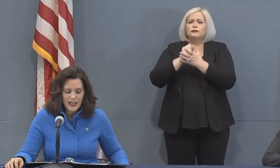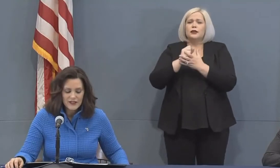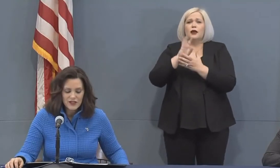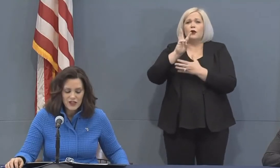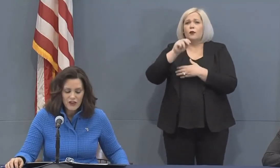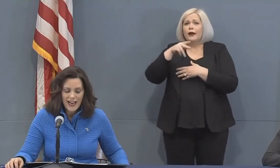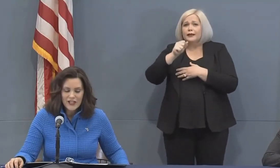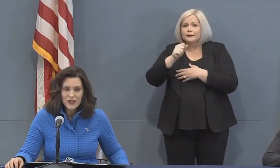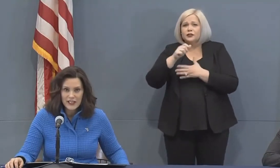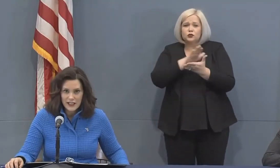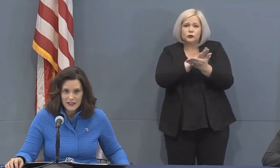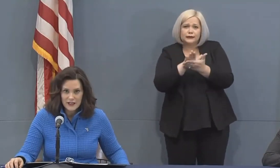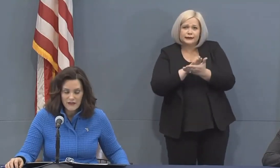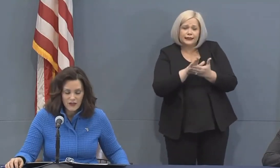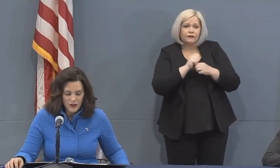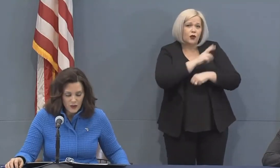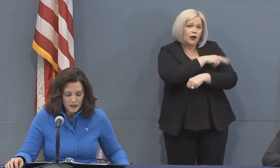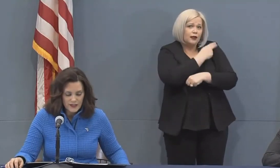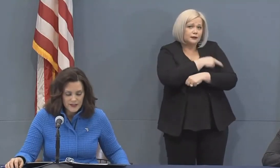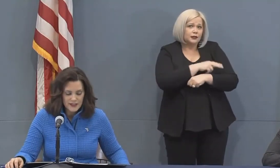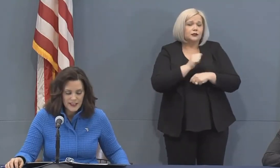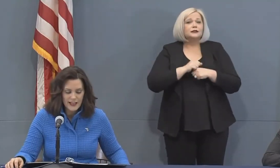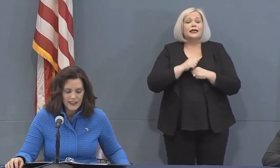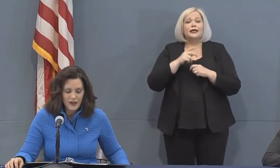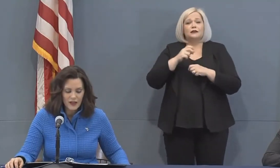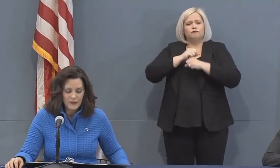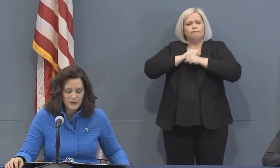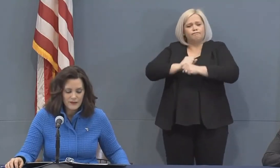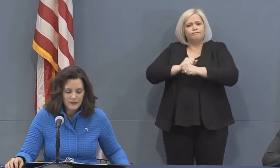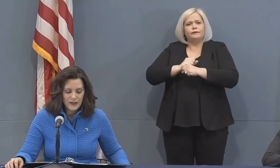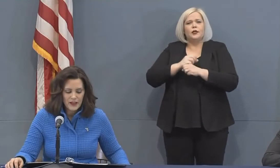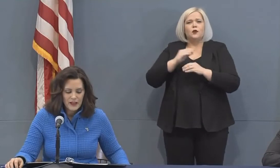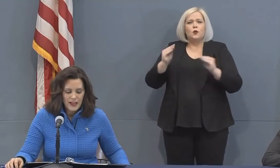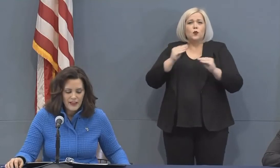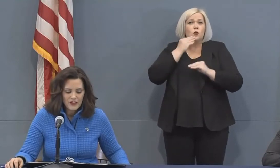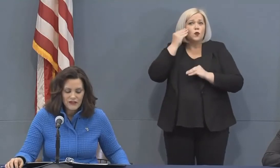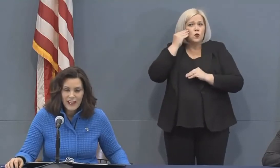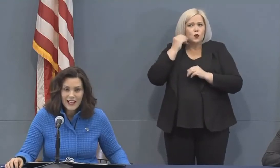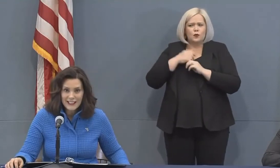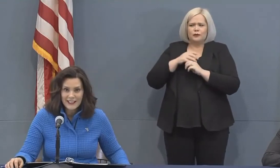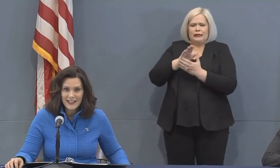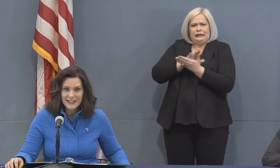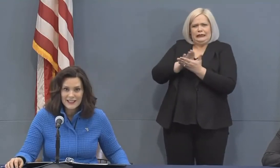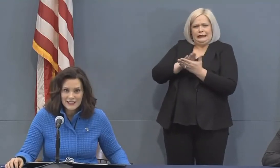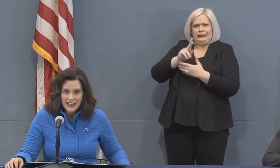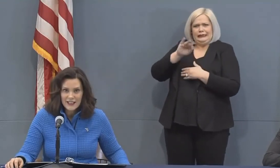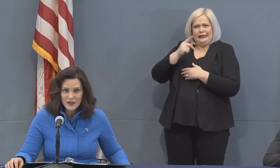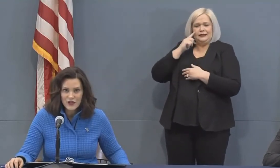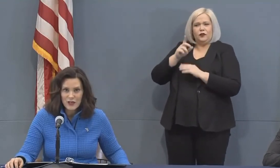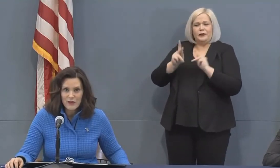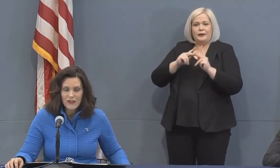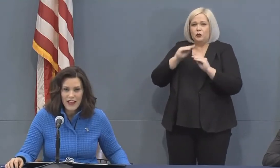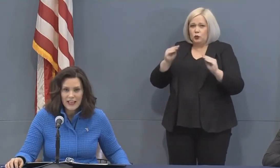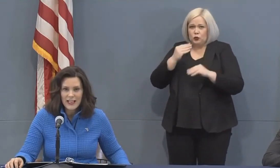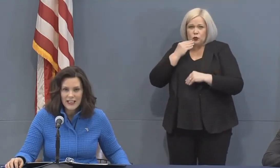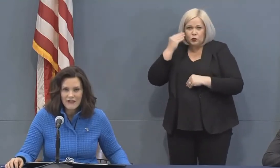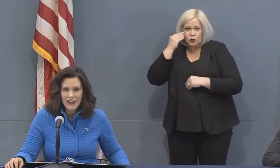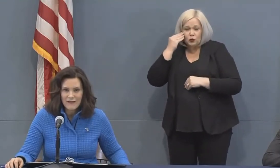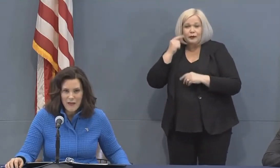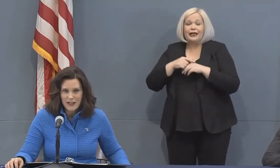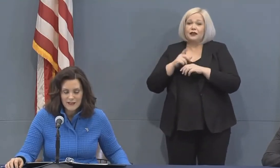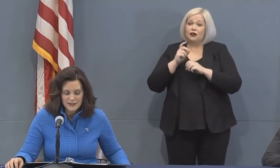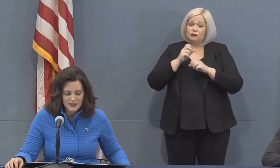and secure hygiene kits for the homeless in Kent County. And they're flying a steady stream of